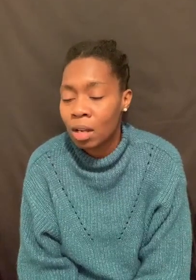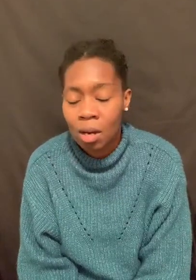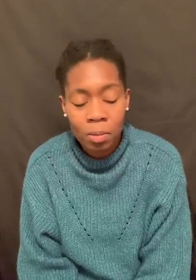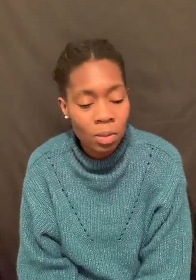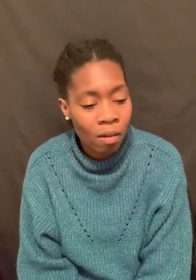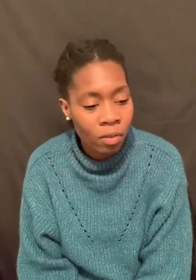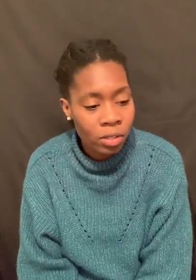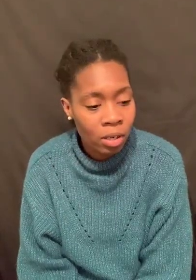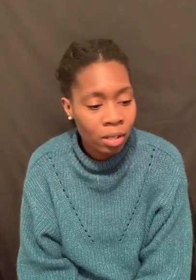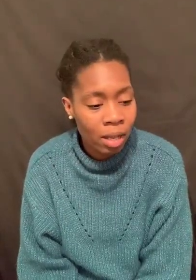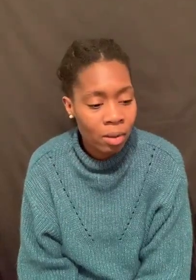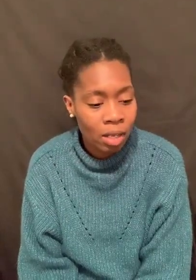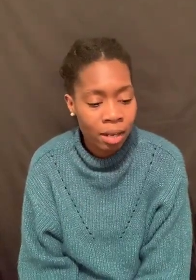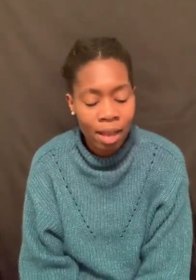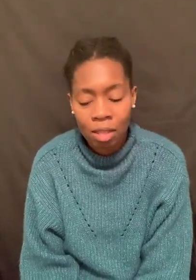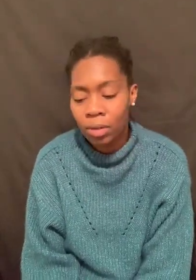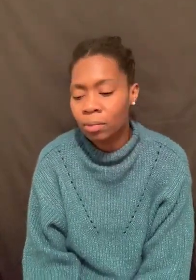I remember when I first heard that outside a gathering.